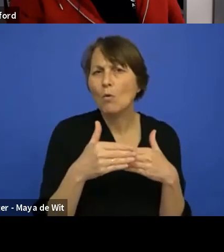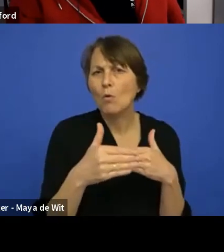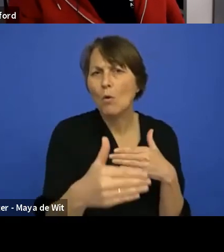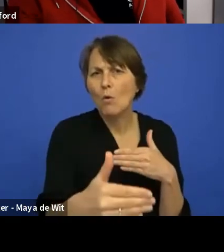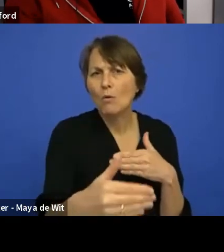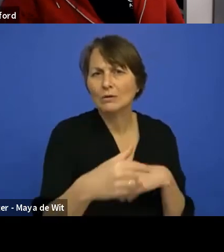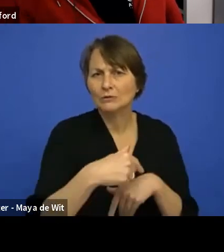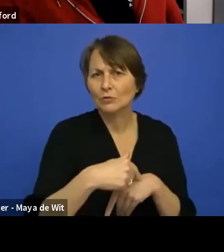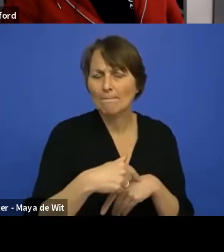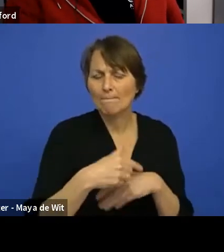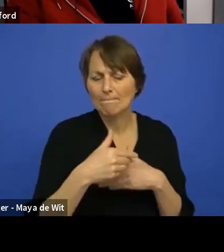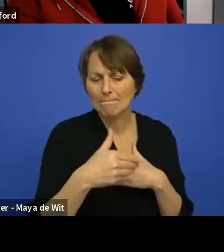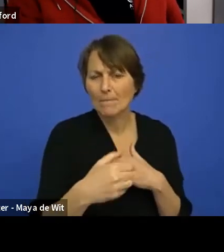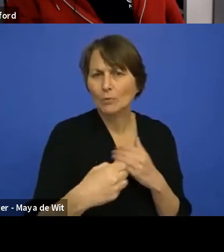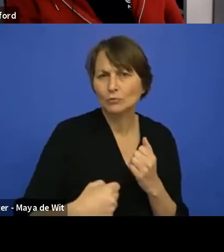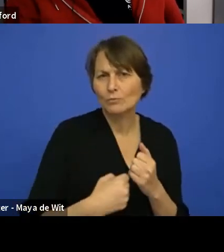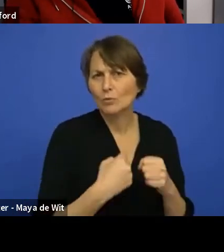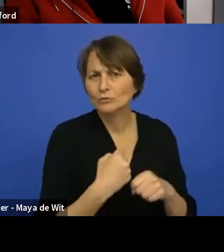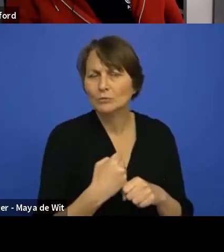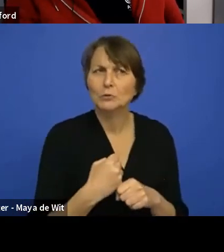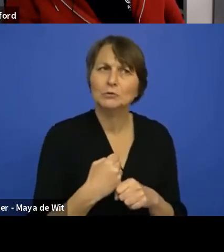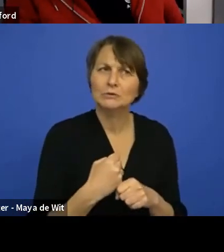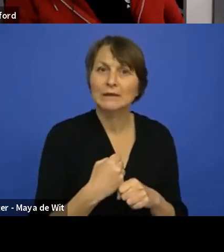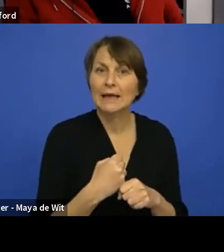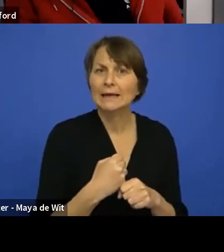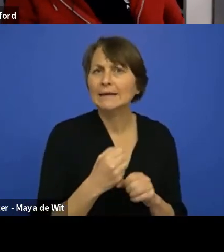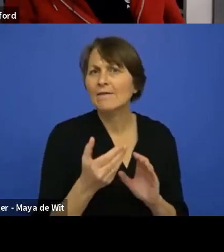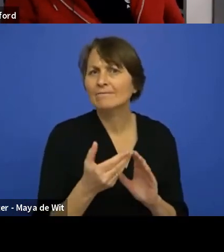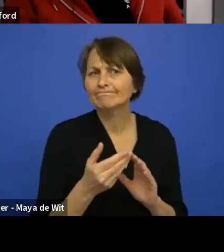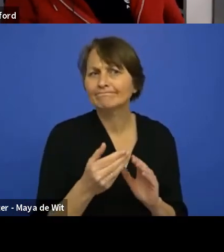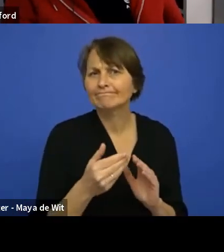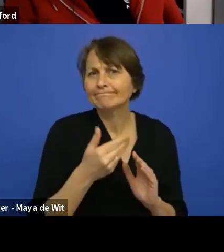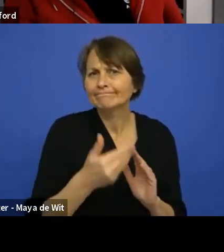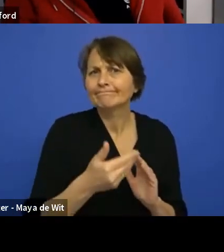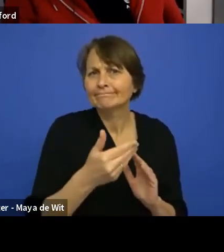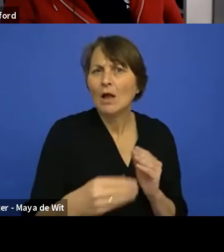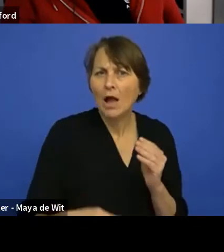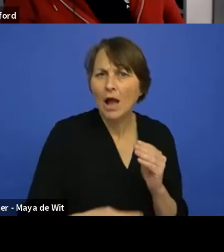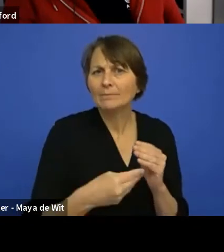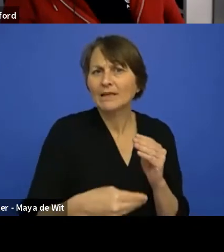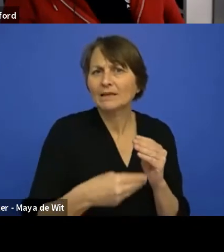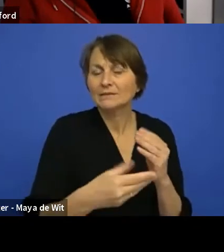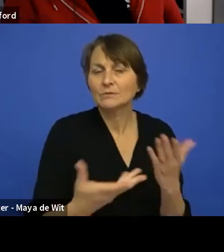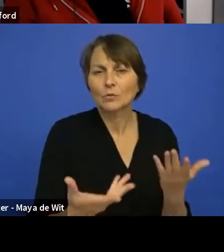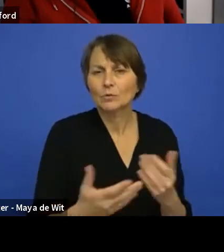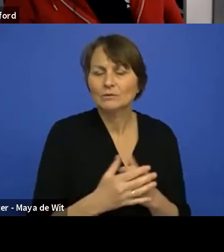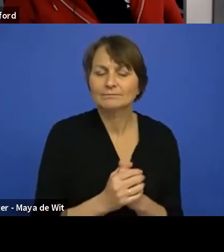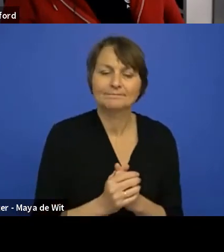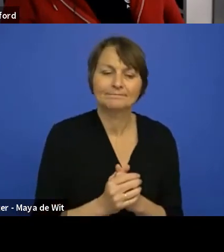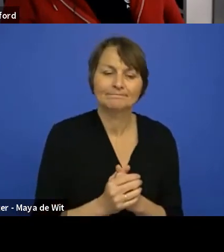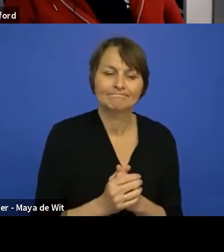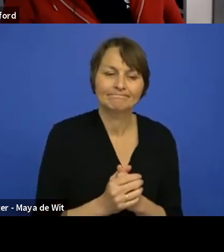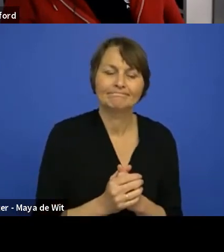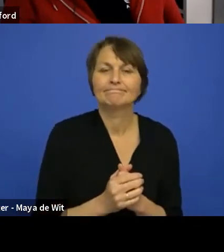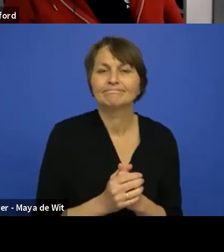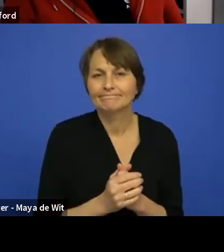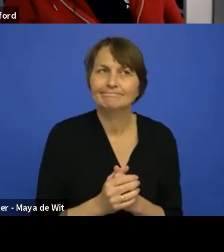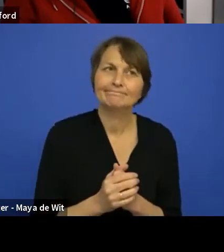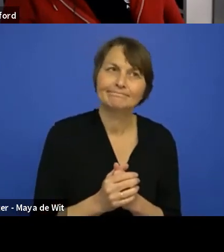numbering or versions? Yeah. So we're most likely gonna, uh, we'll make sure